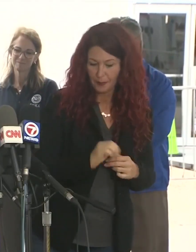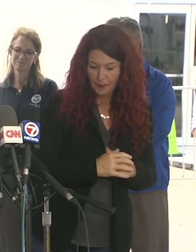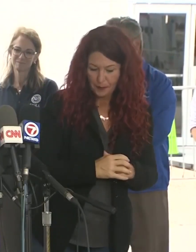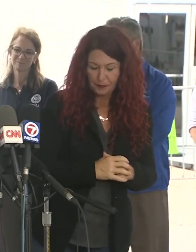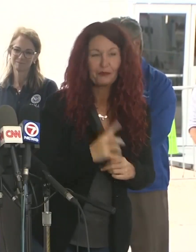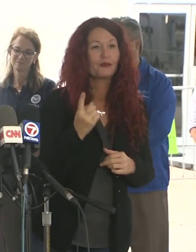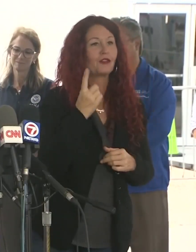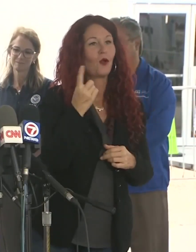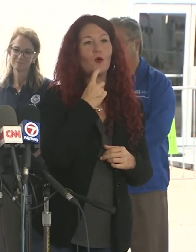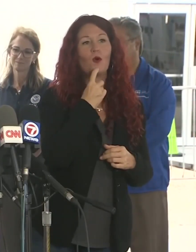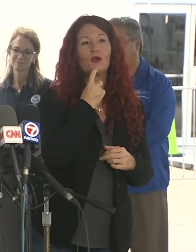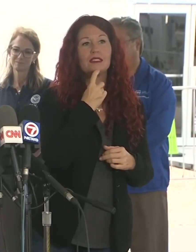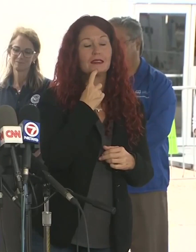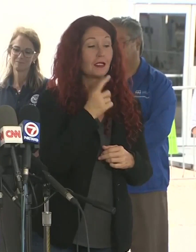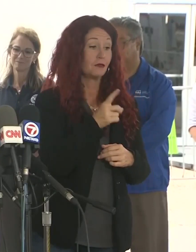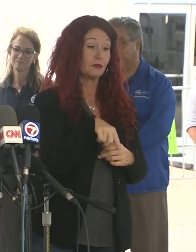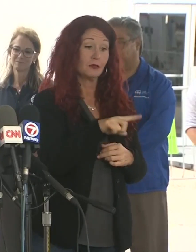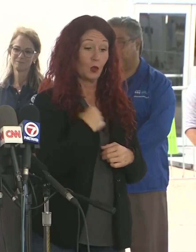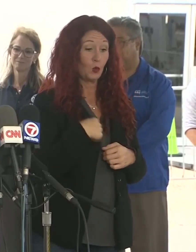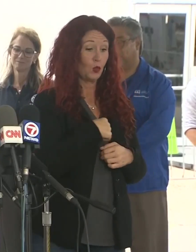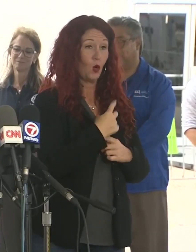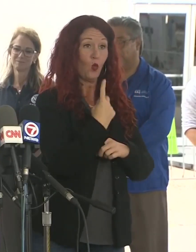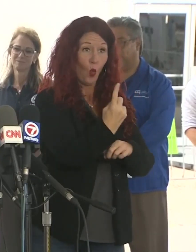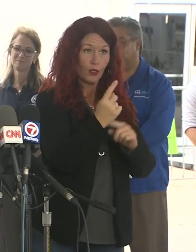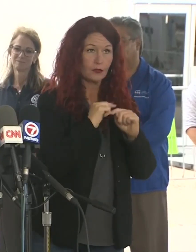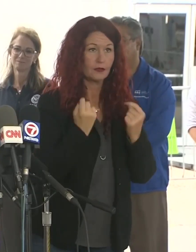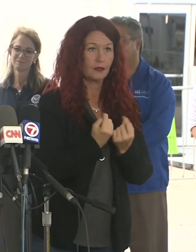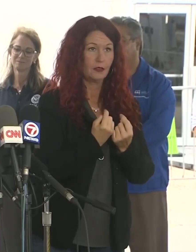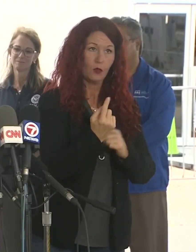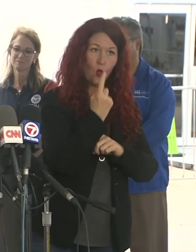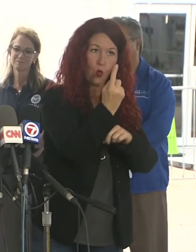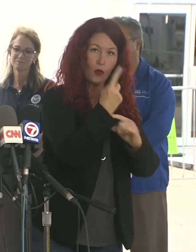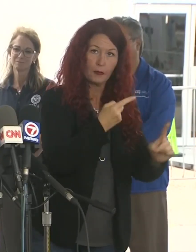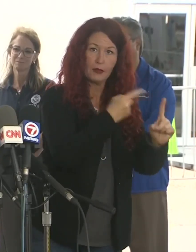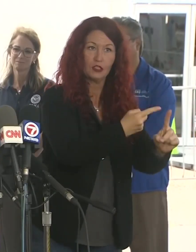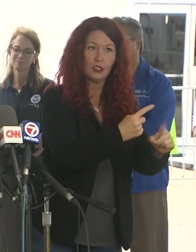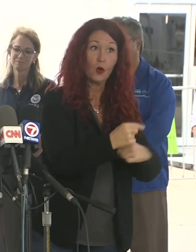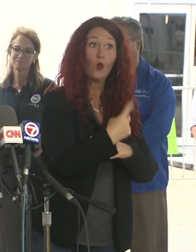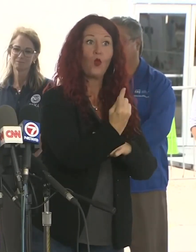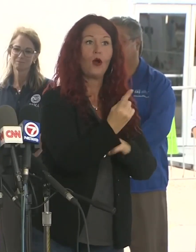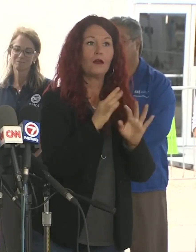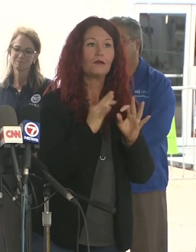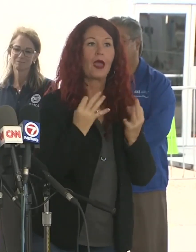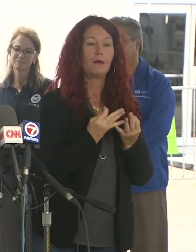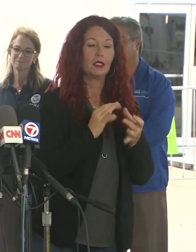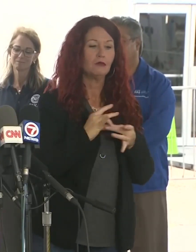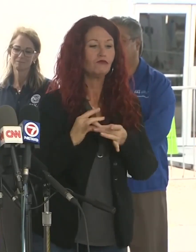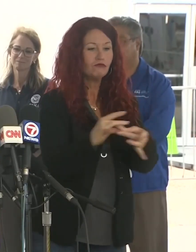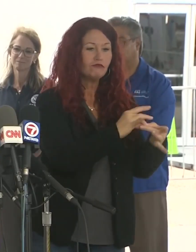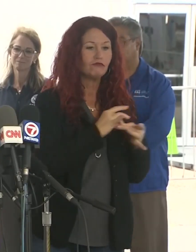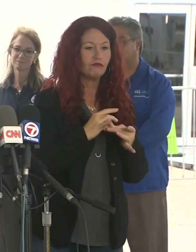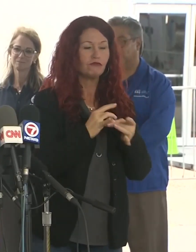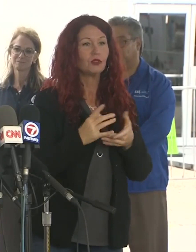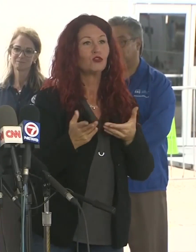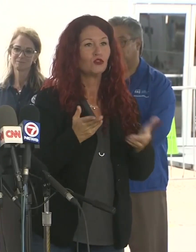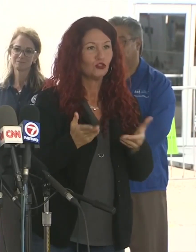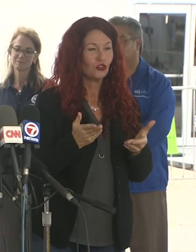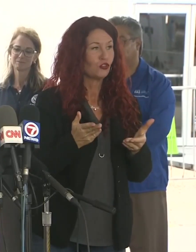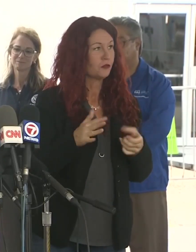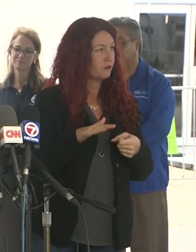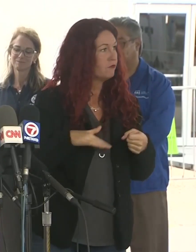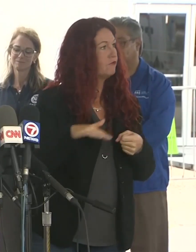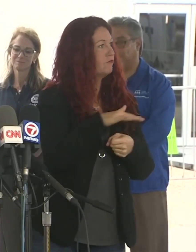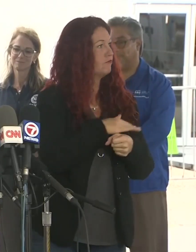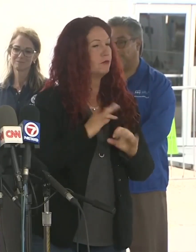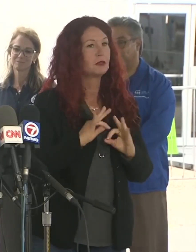regularly that we are truly one team, one mission, and one family, united in the service to Surfside families. Thank you,